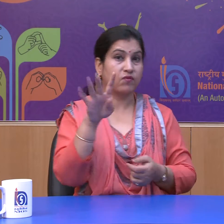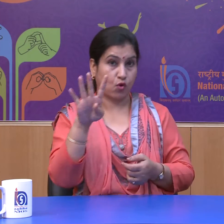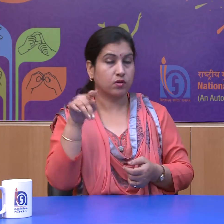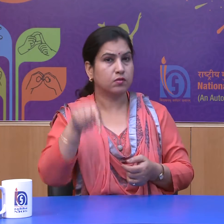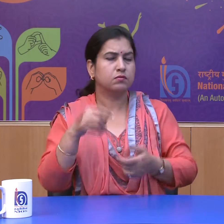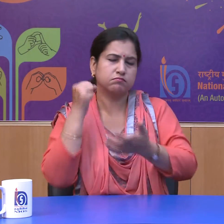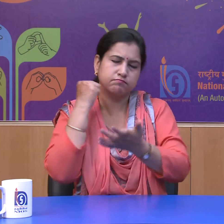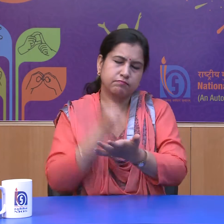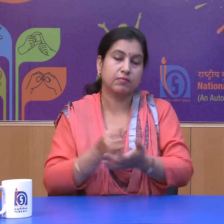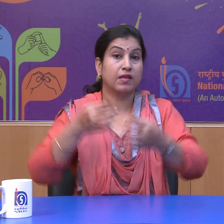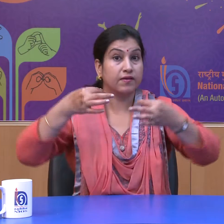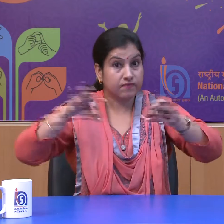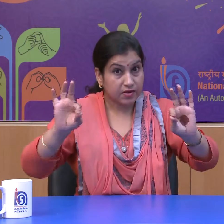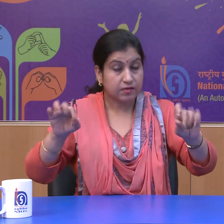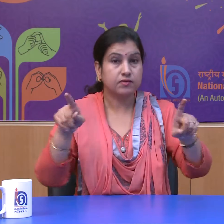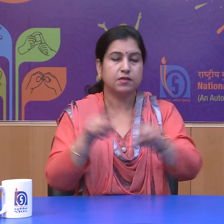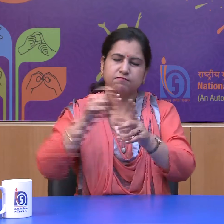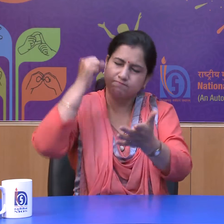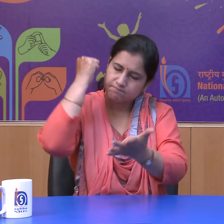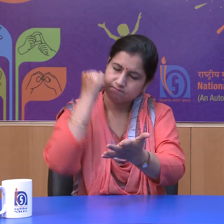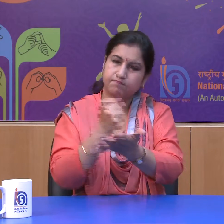get free and compulsory education.